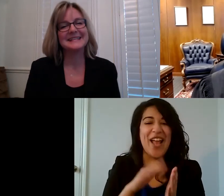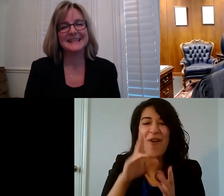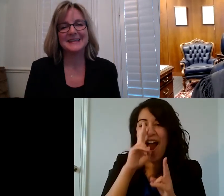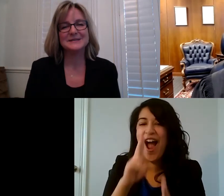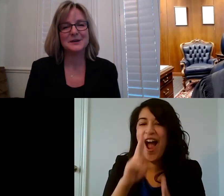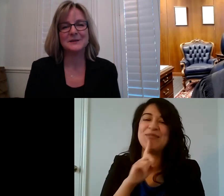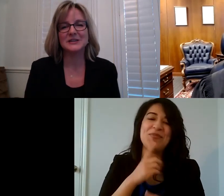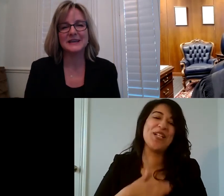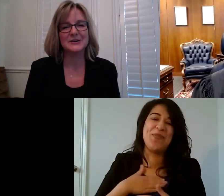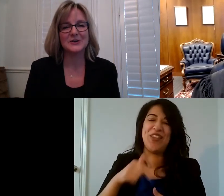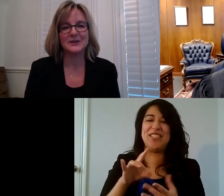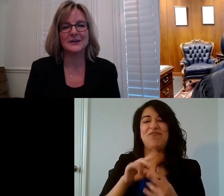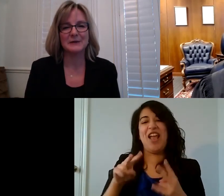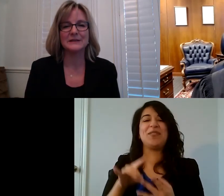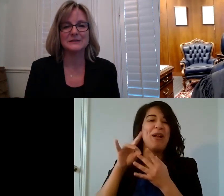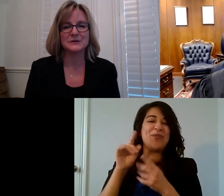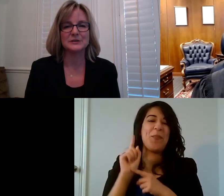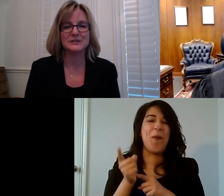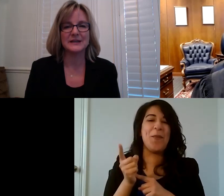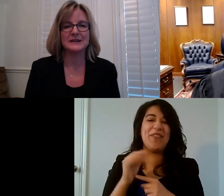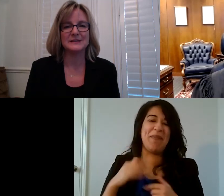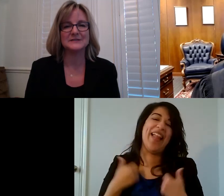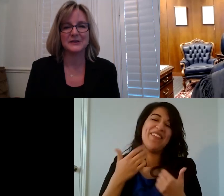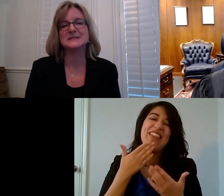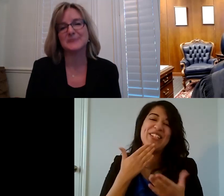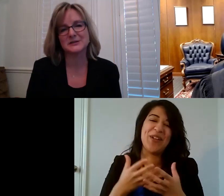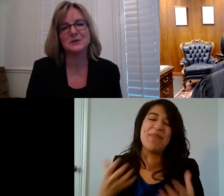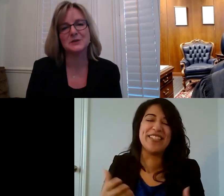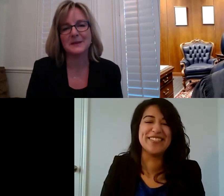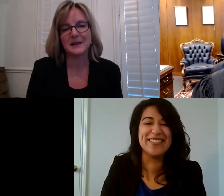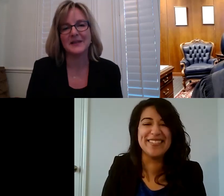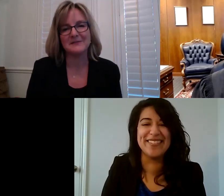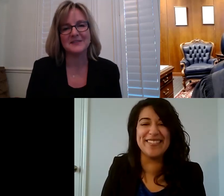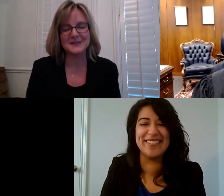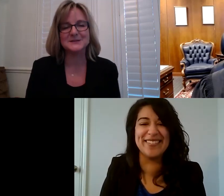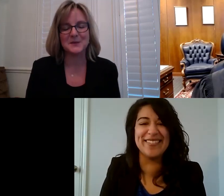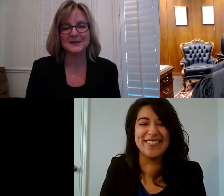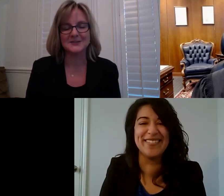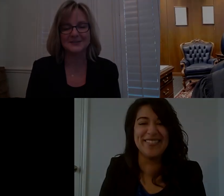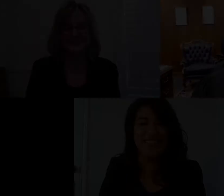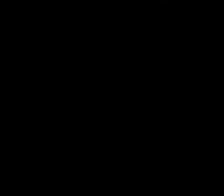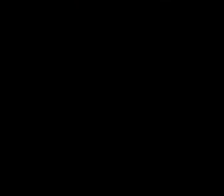thank you so much again your honor I really do appreciate this very special moment in my life thank you so much thank first thank thank you thank thanks You